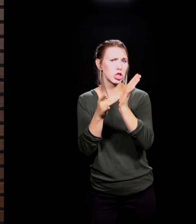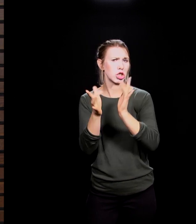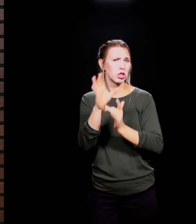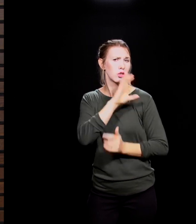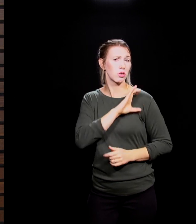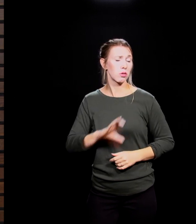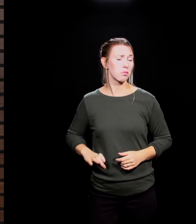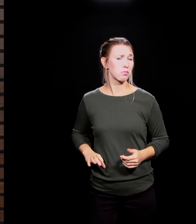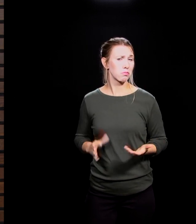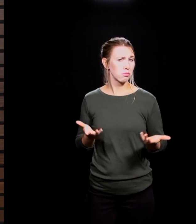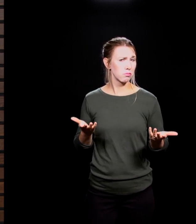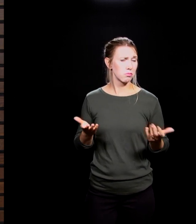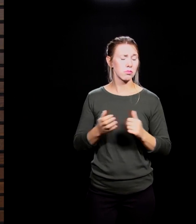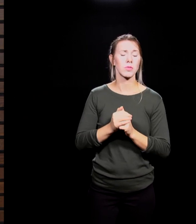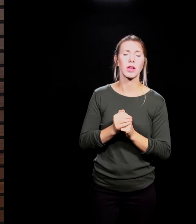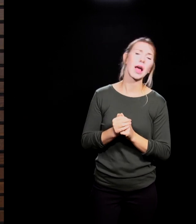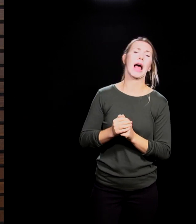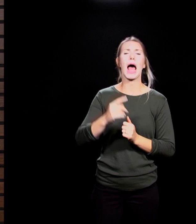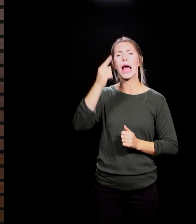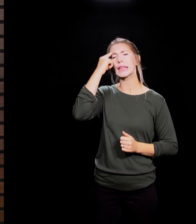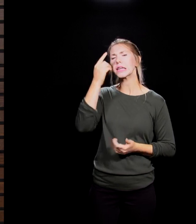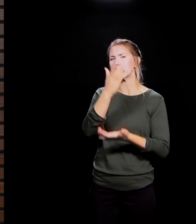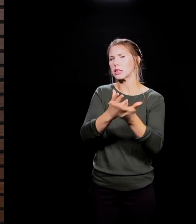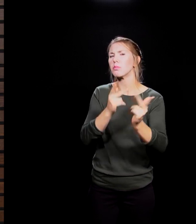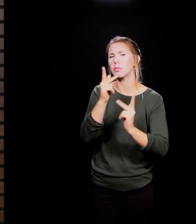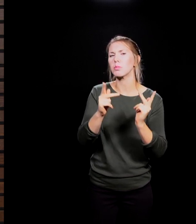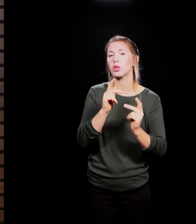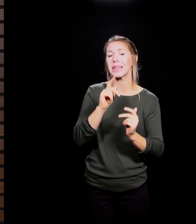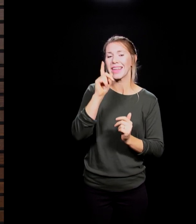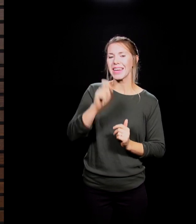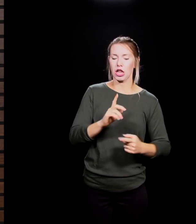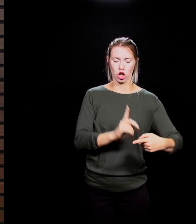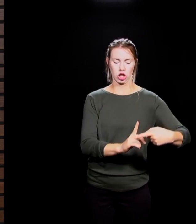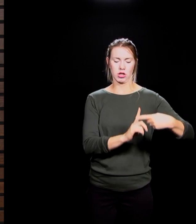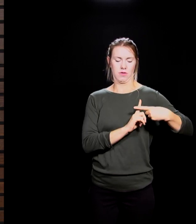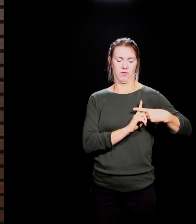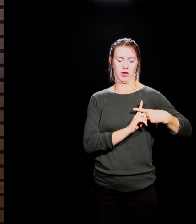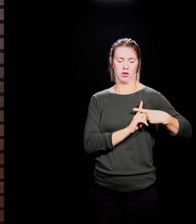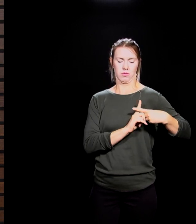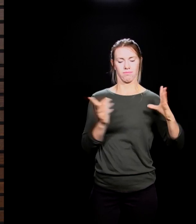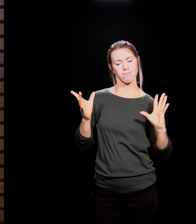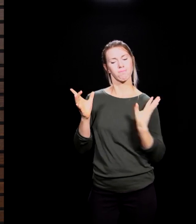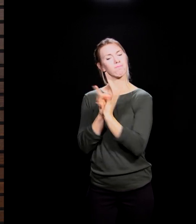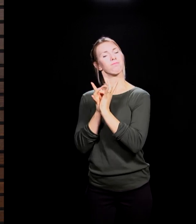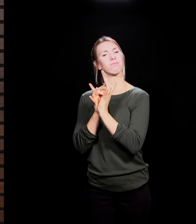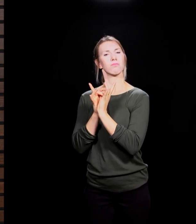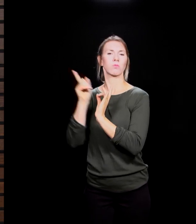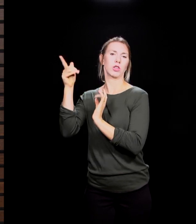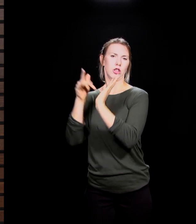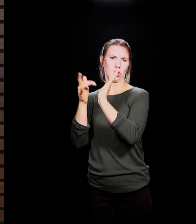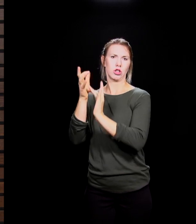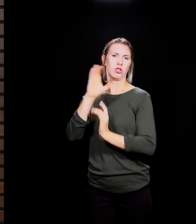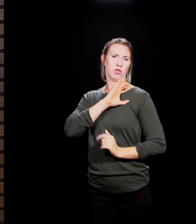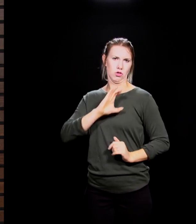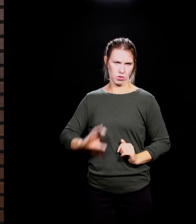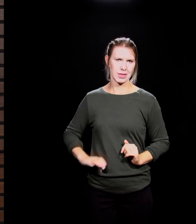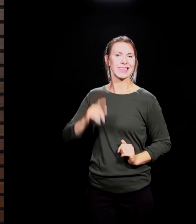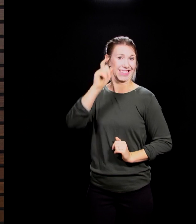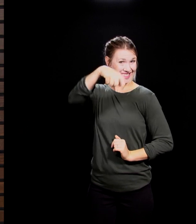are some that have yet to have their eternity secured in Christ. And so I encourage you right now, wherever you are, ask yourself the question,